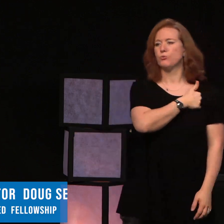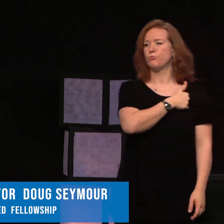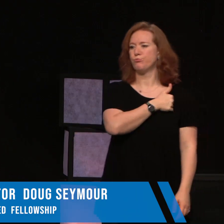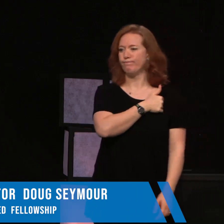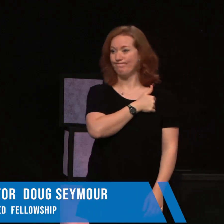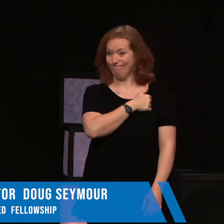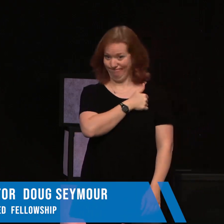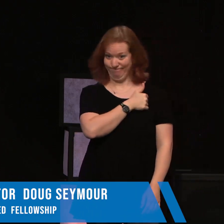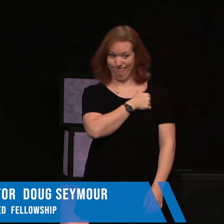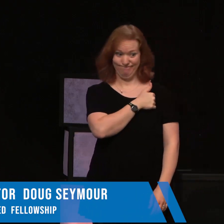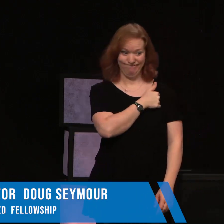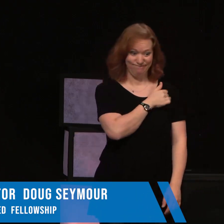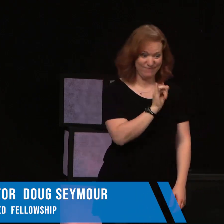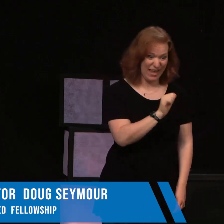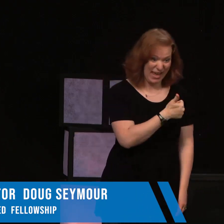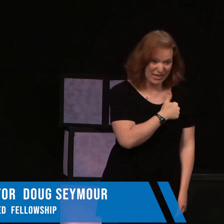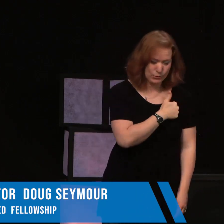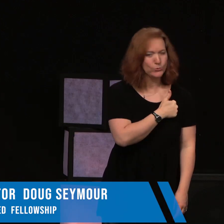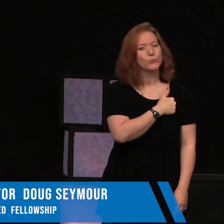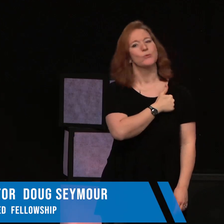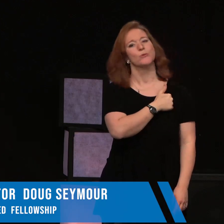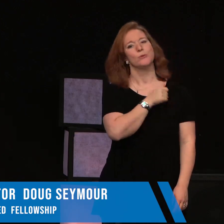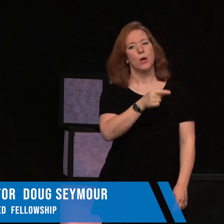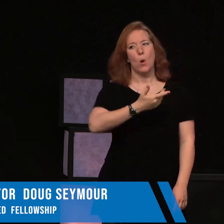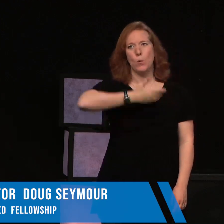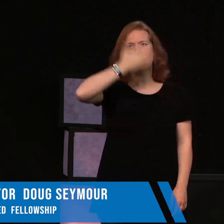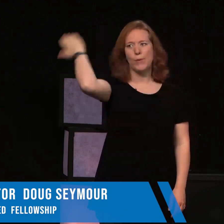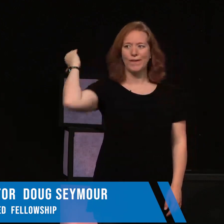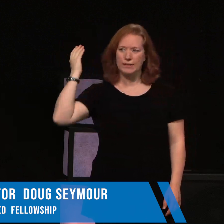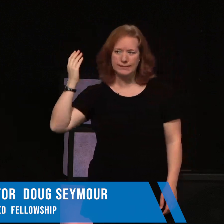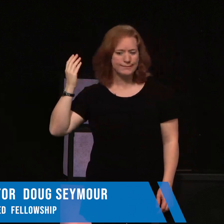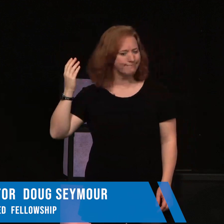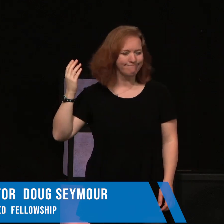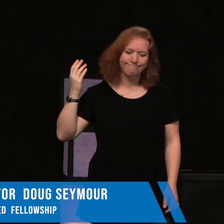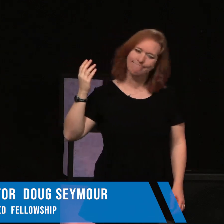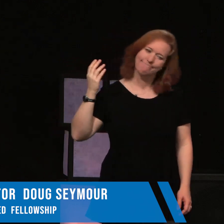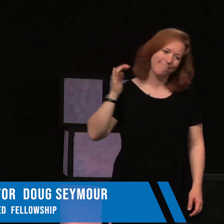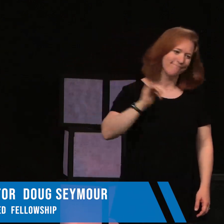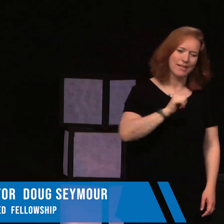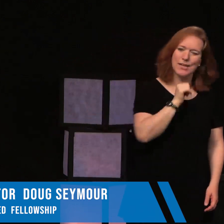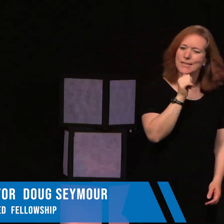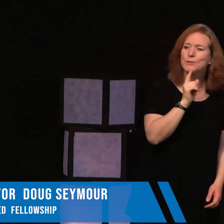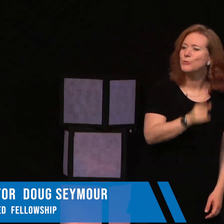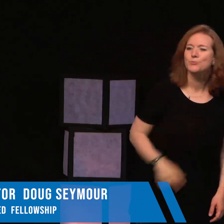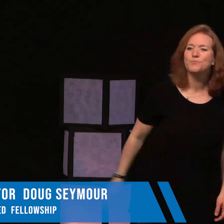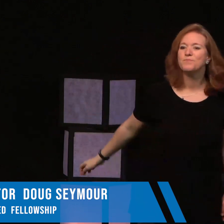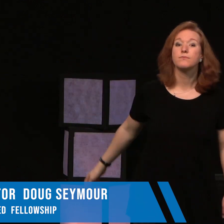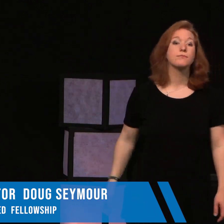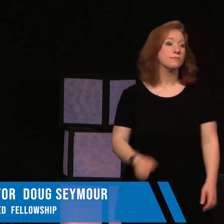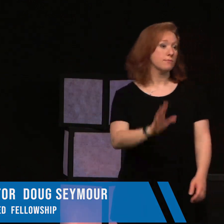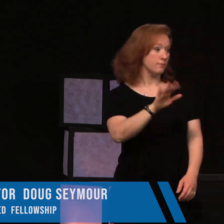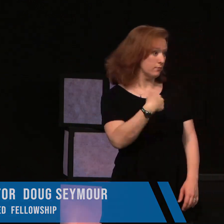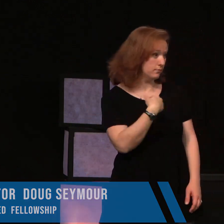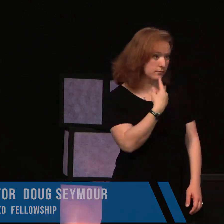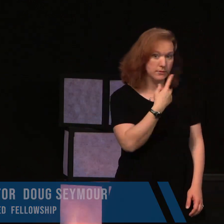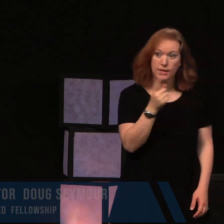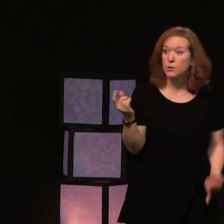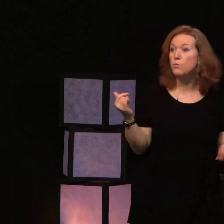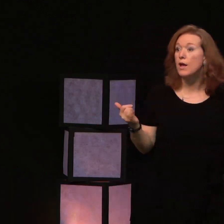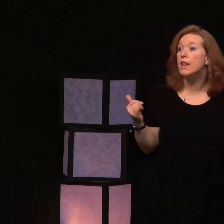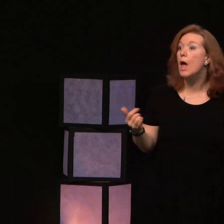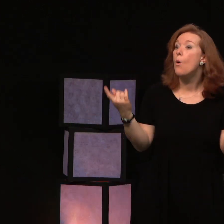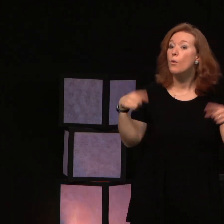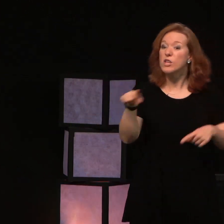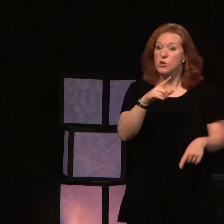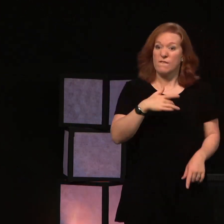Yeah, in that sense, they were spiritually blind. Because I can tell you right now, when every time you reach that point in your